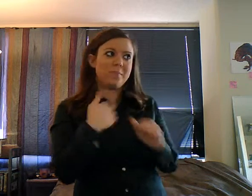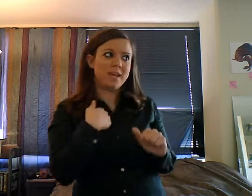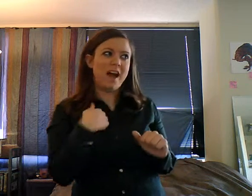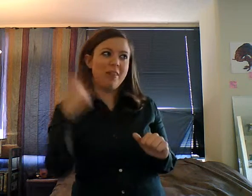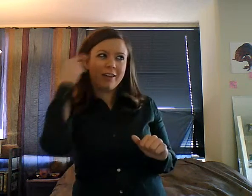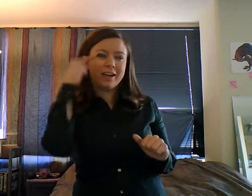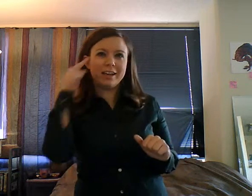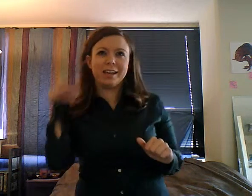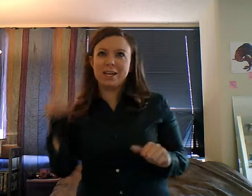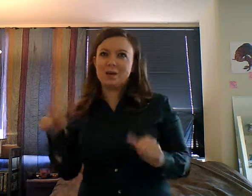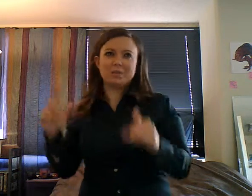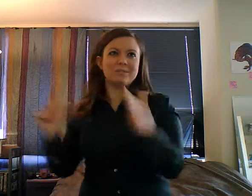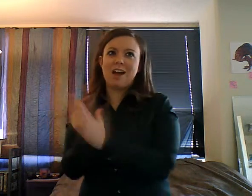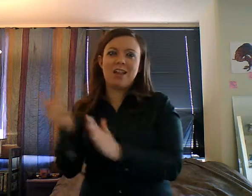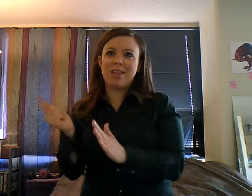so much cell phone traffic, he couldn't get through.